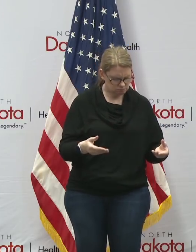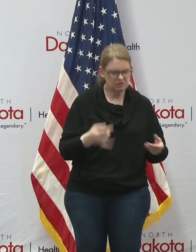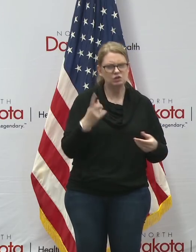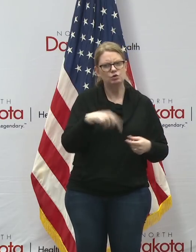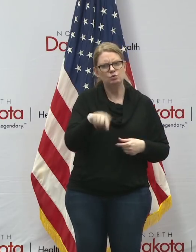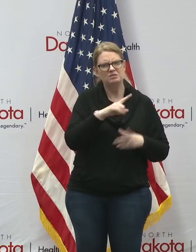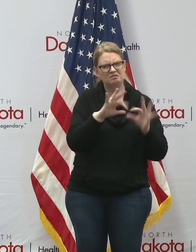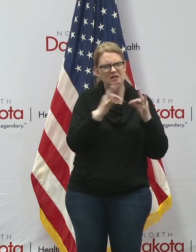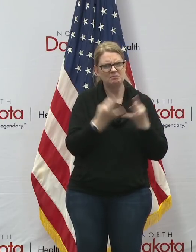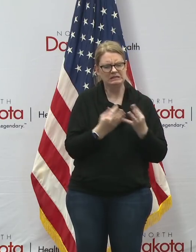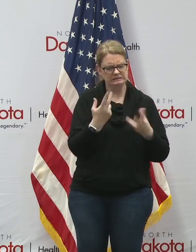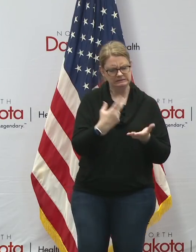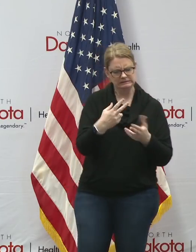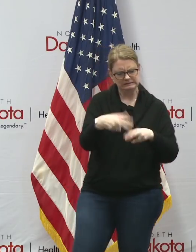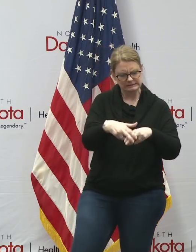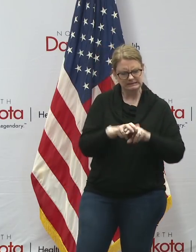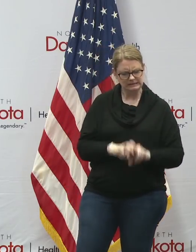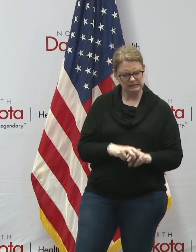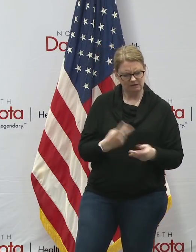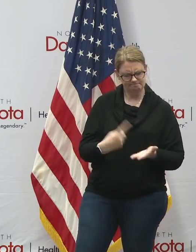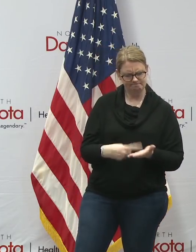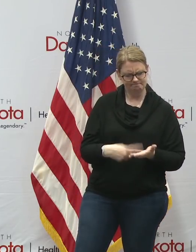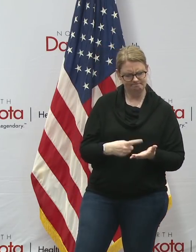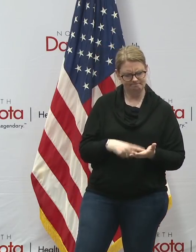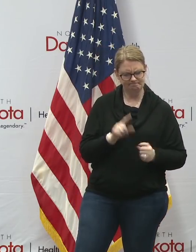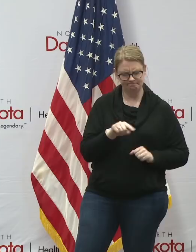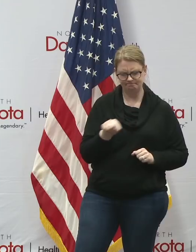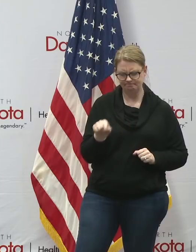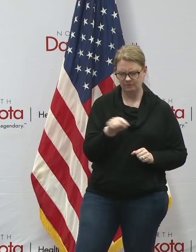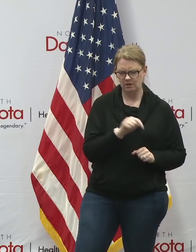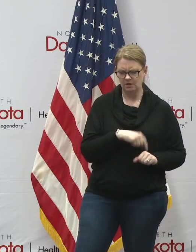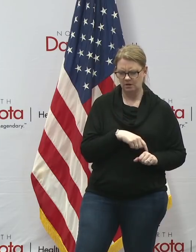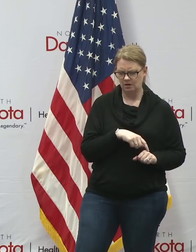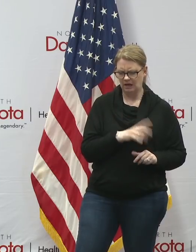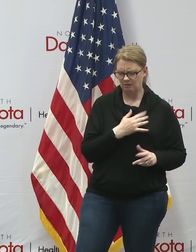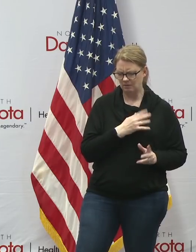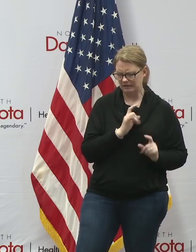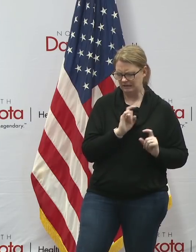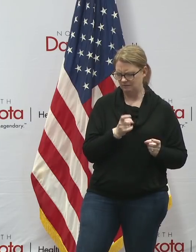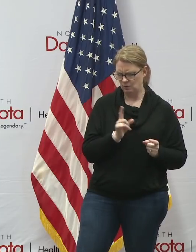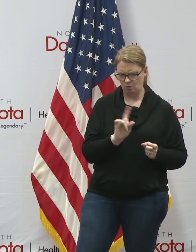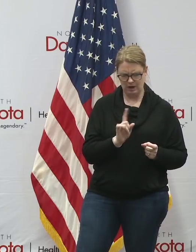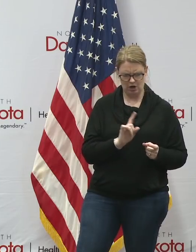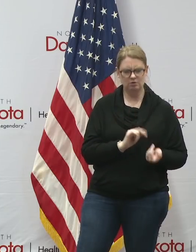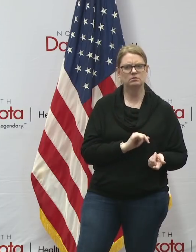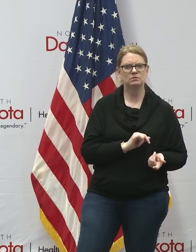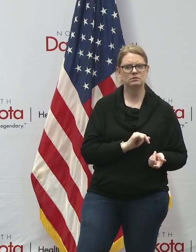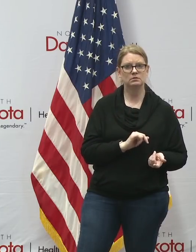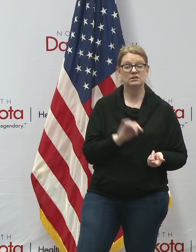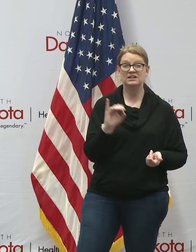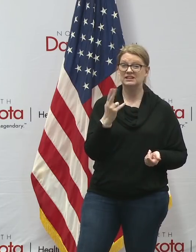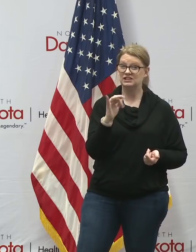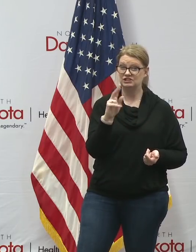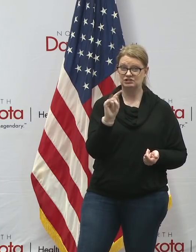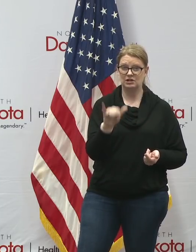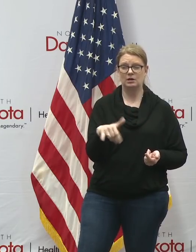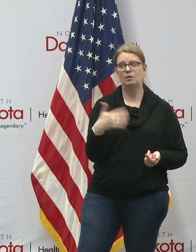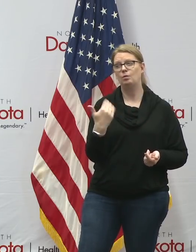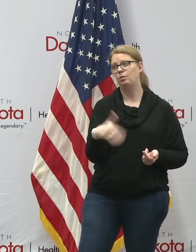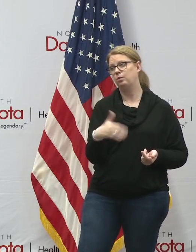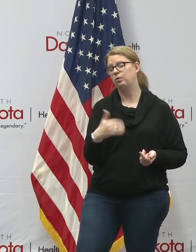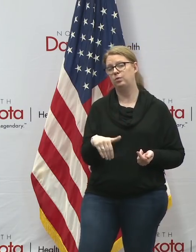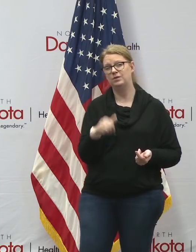decision a wise decision about who it is that you want to give to charities are suffering and